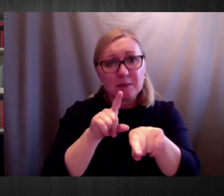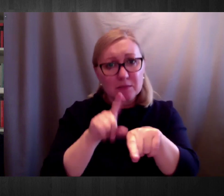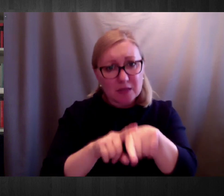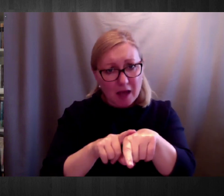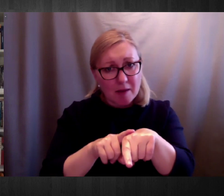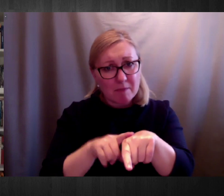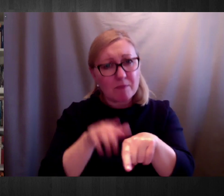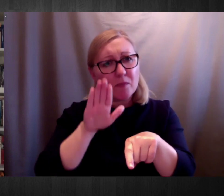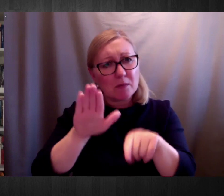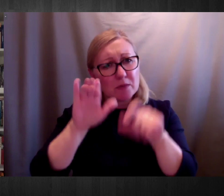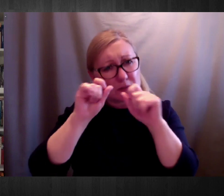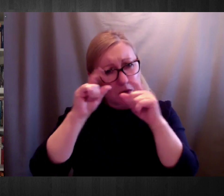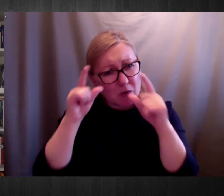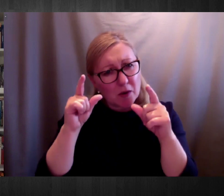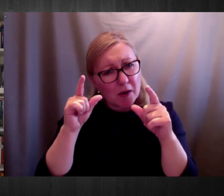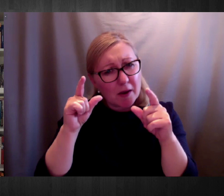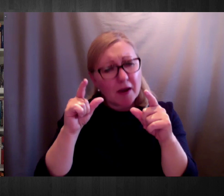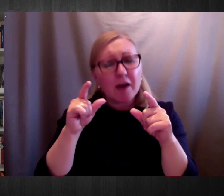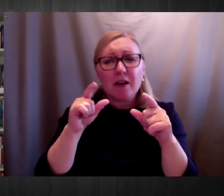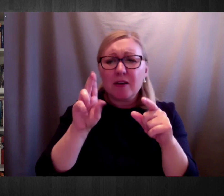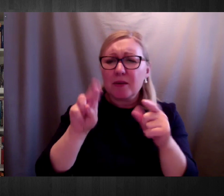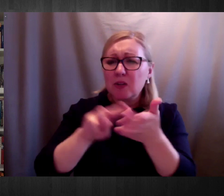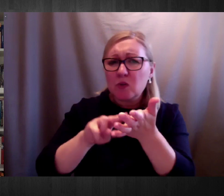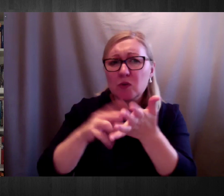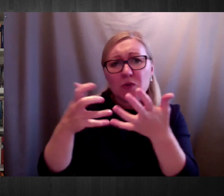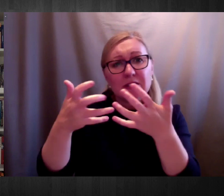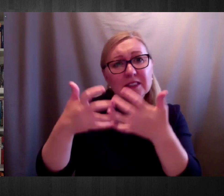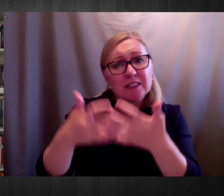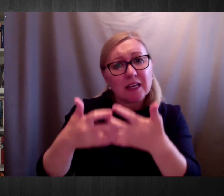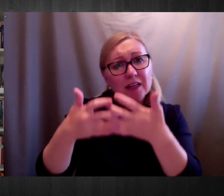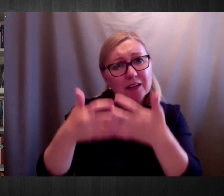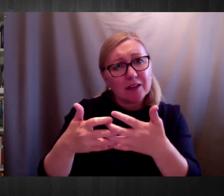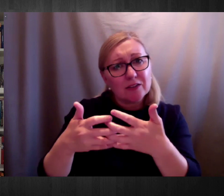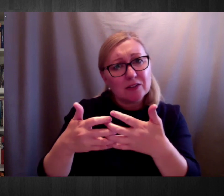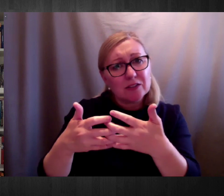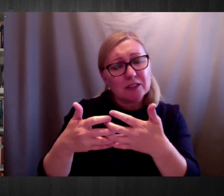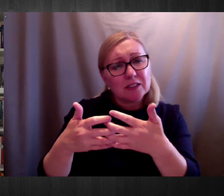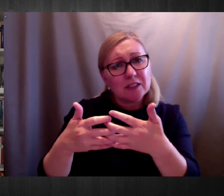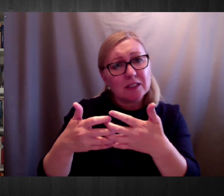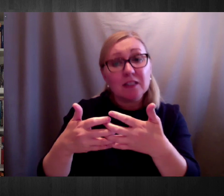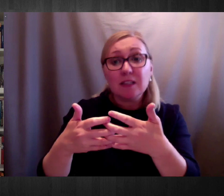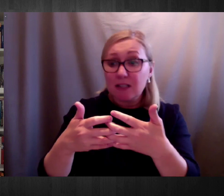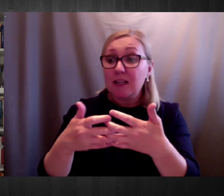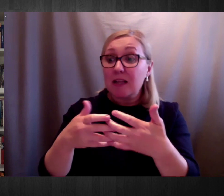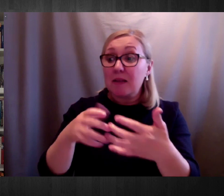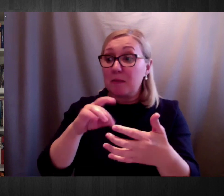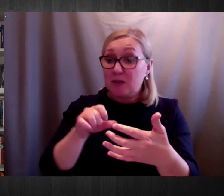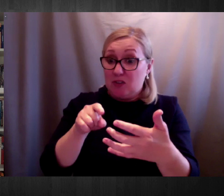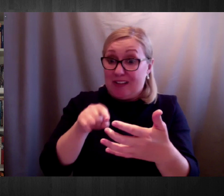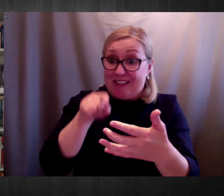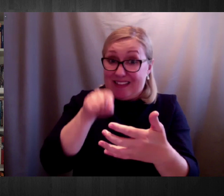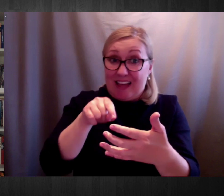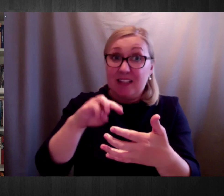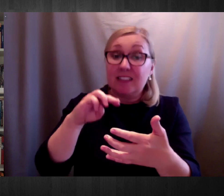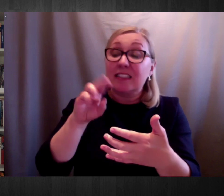the use of technology broadly as a way to include persons with disabilities because it might not work. And we are